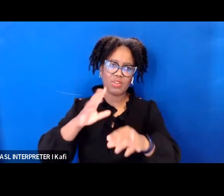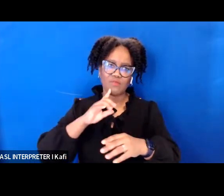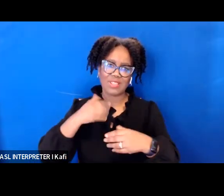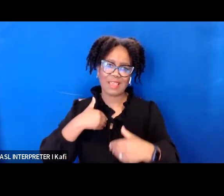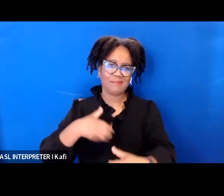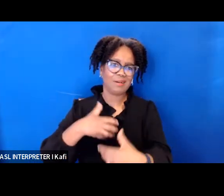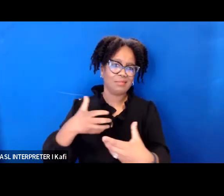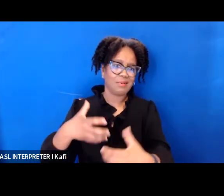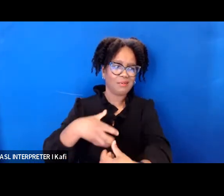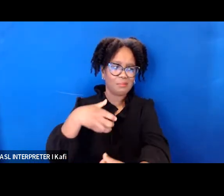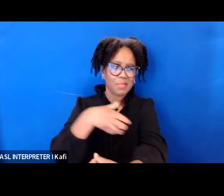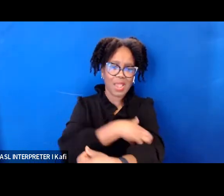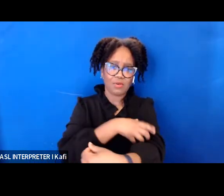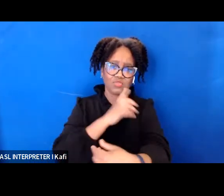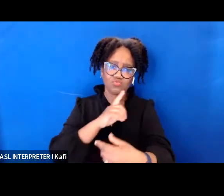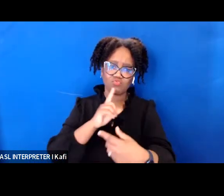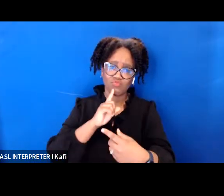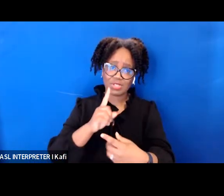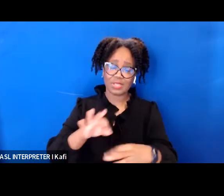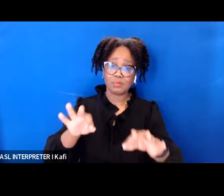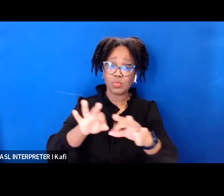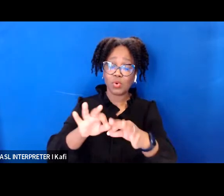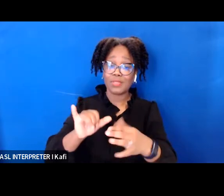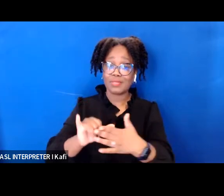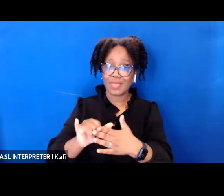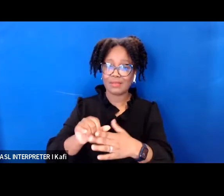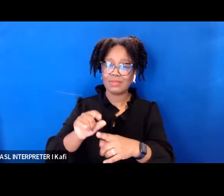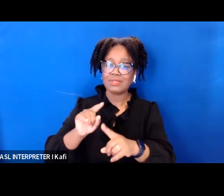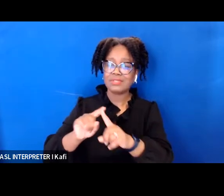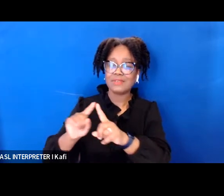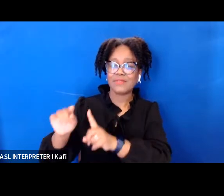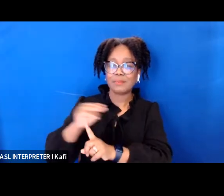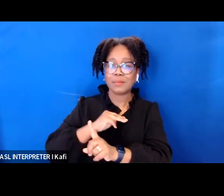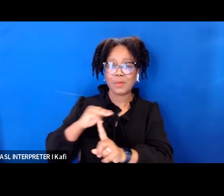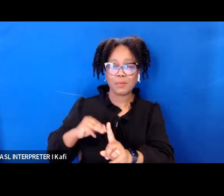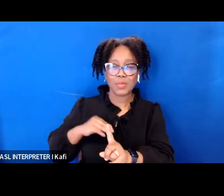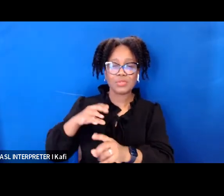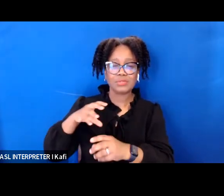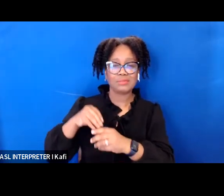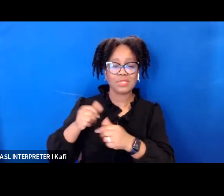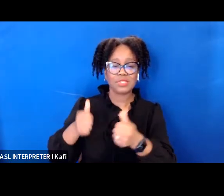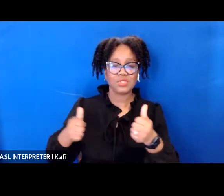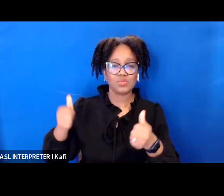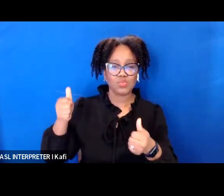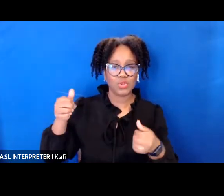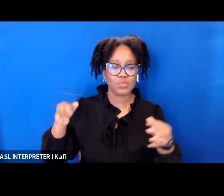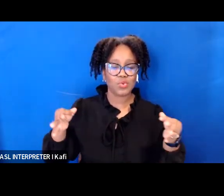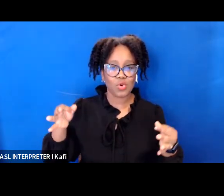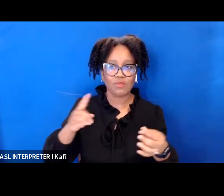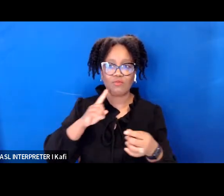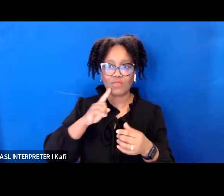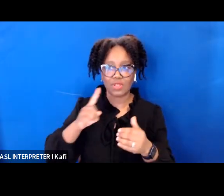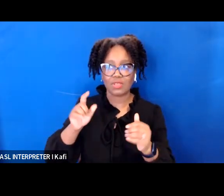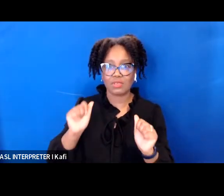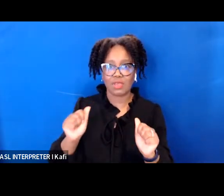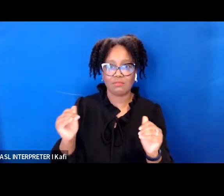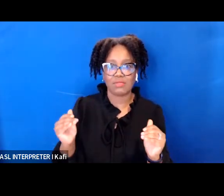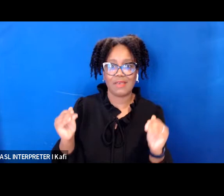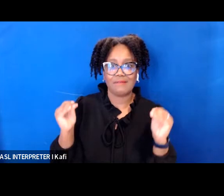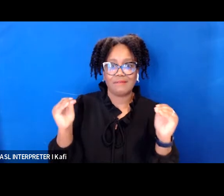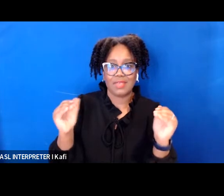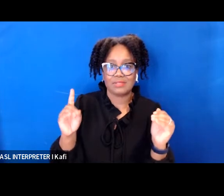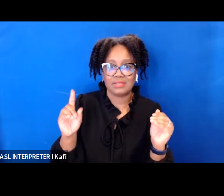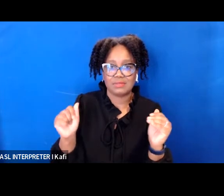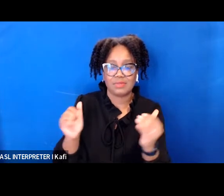essential that prospective members of the court demonstrate a strong commitment to advancing disability rights and ensuring equal application